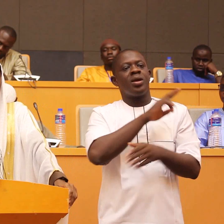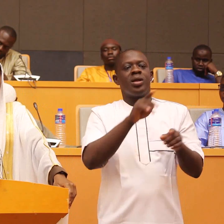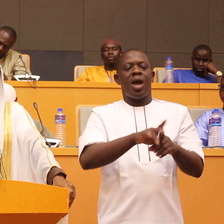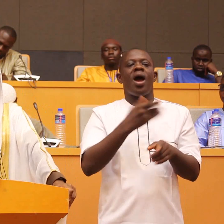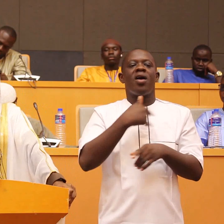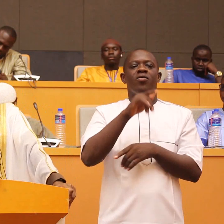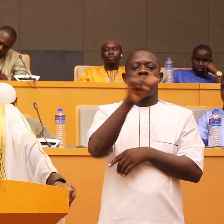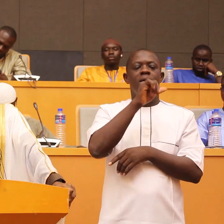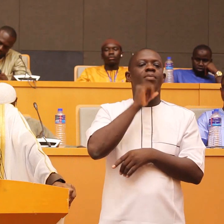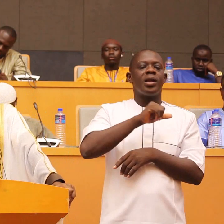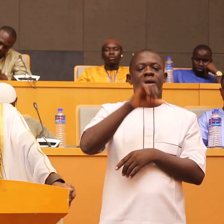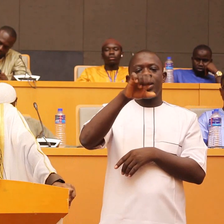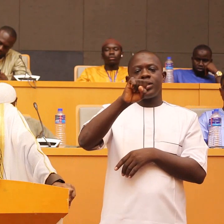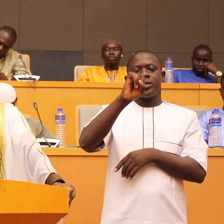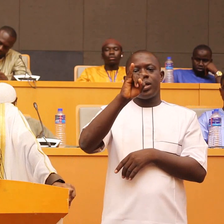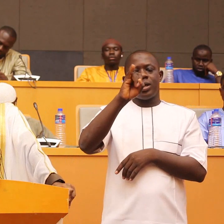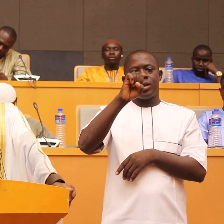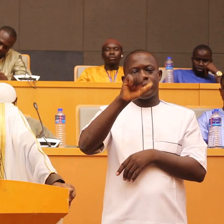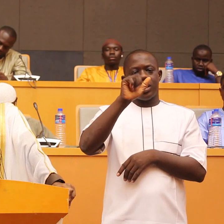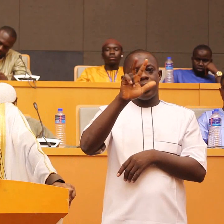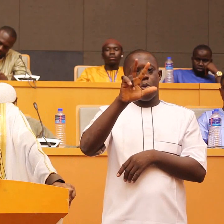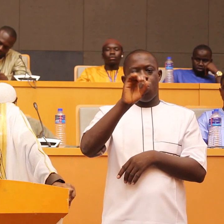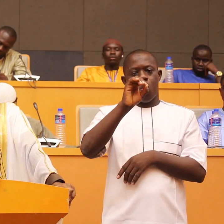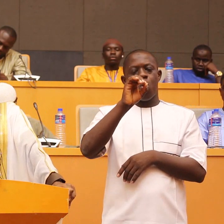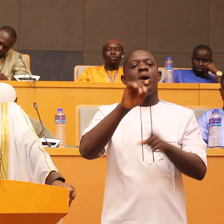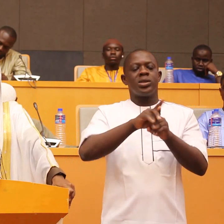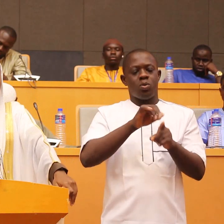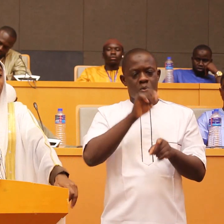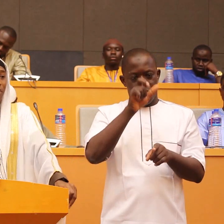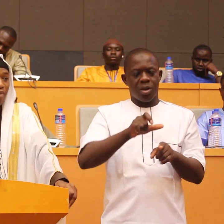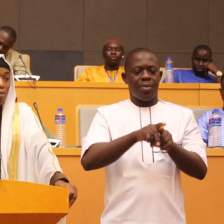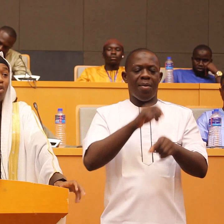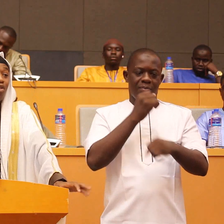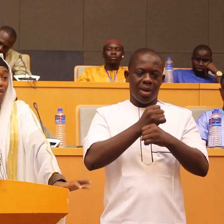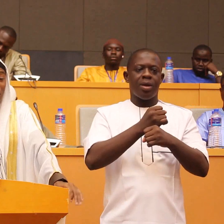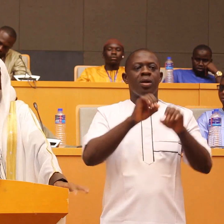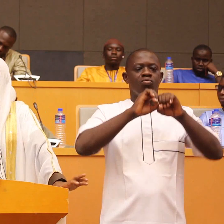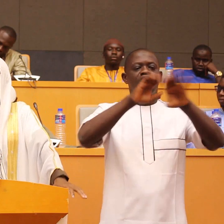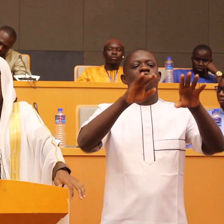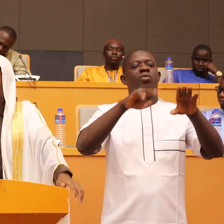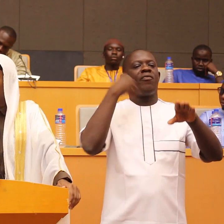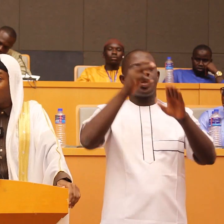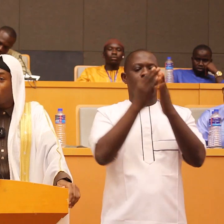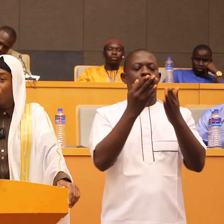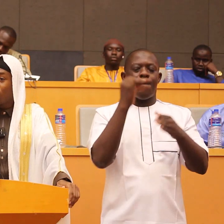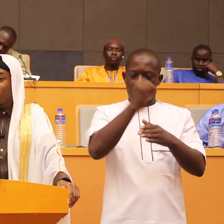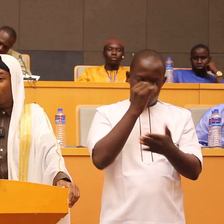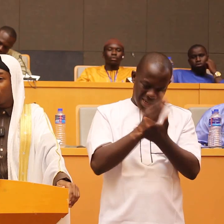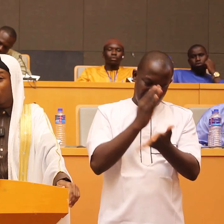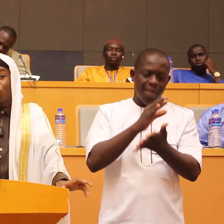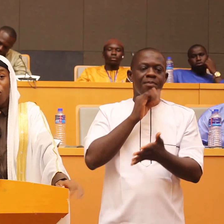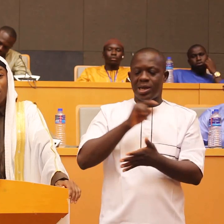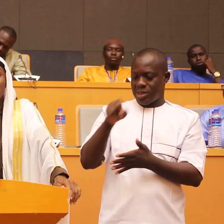mashallah hafidah allah one of my shaykh and i've made one post about him because of him i completed my high school